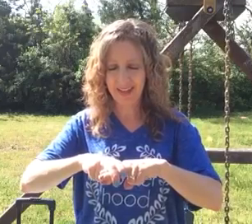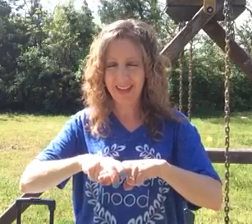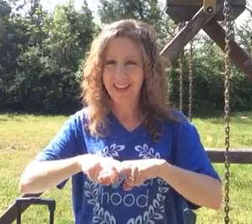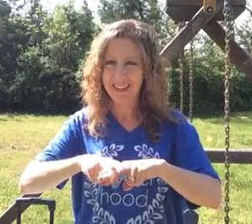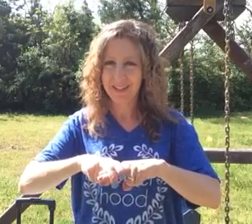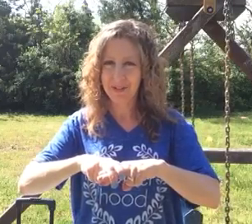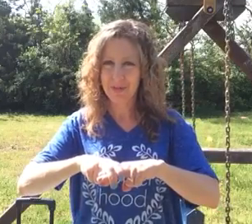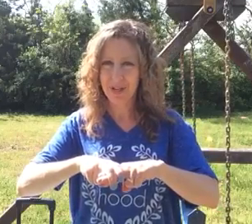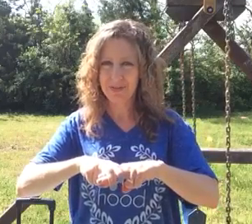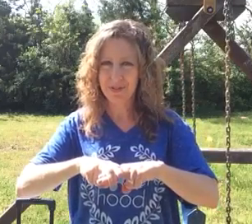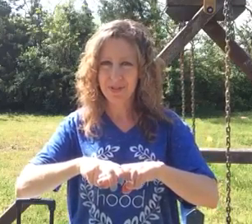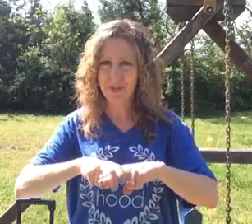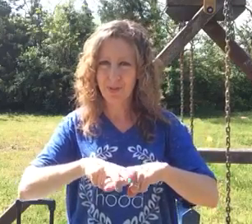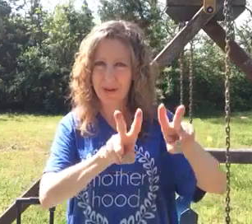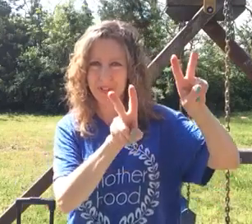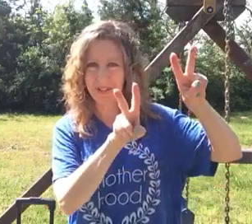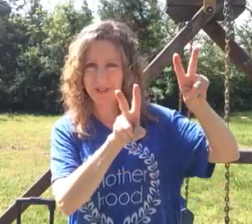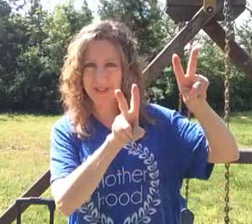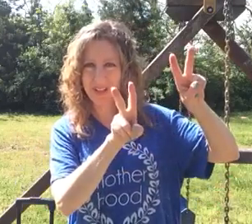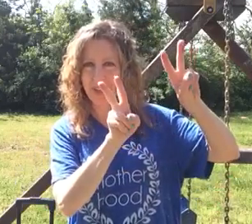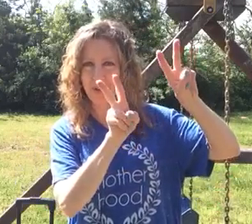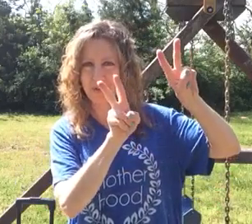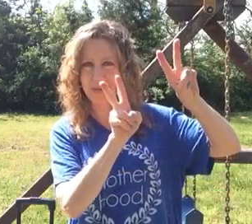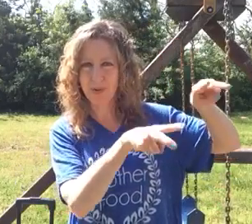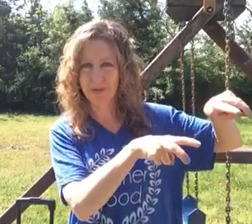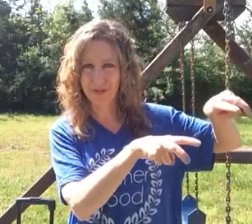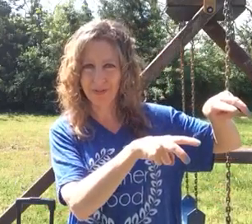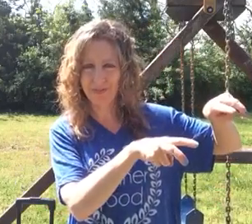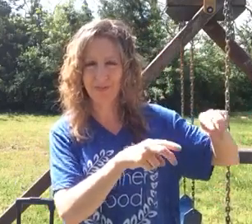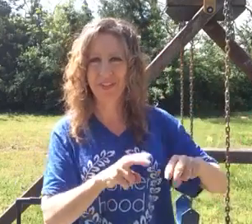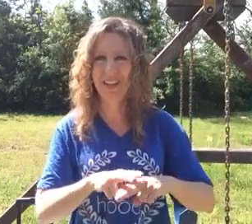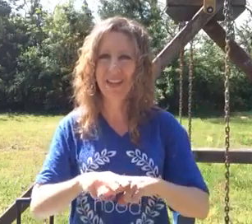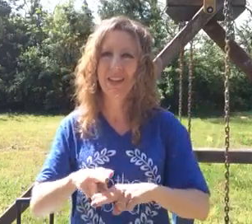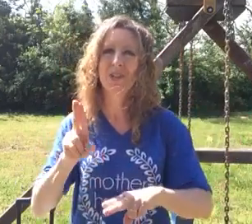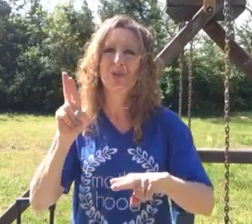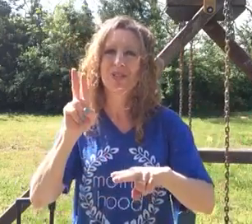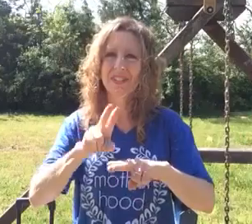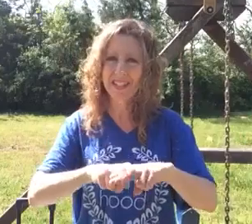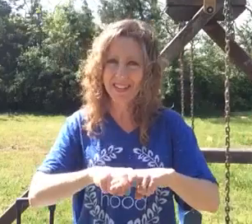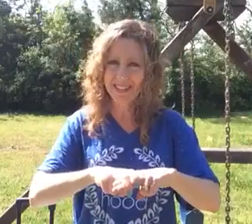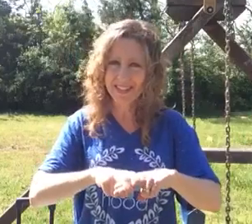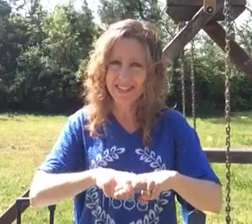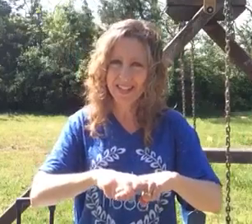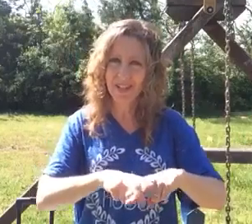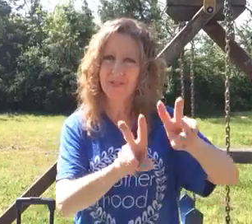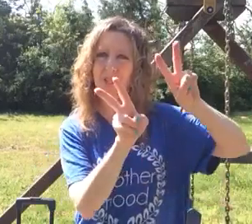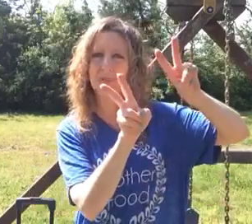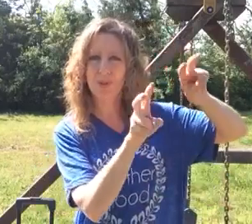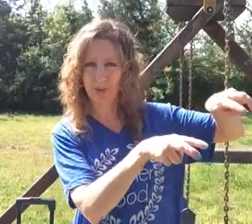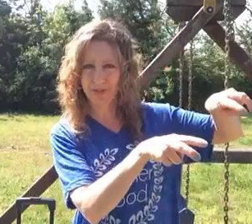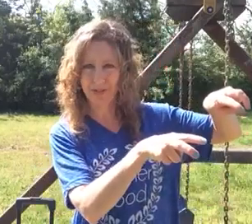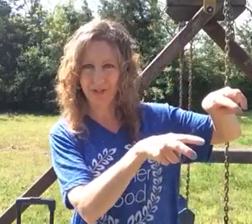And then I'm going to bring up two rabbit ears and go scornful. Nor sitteth in the seat of the scornful.